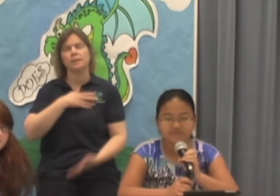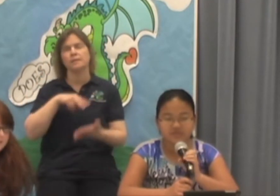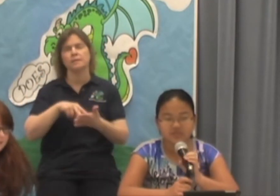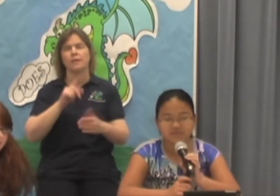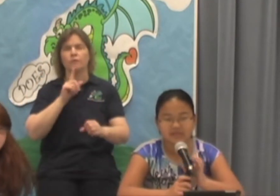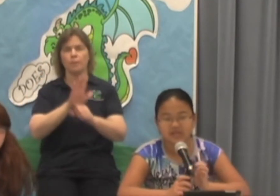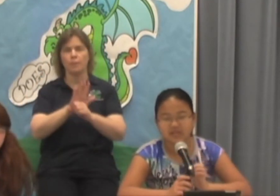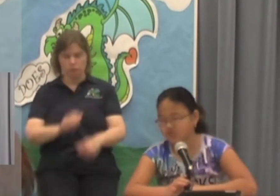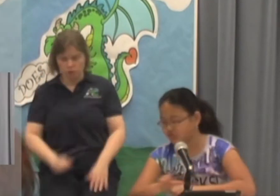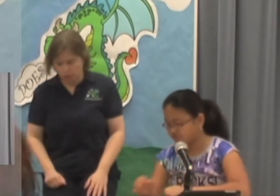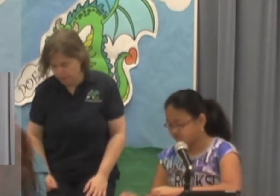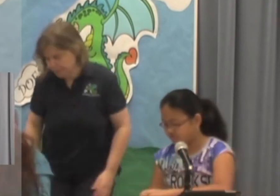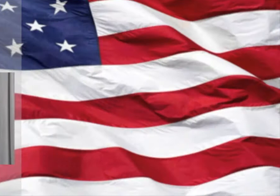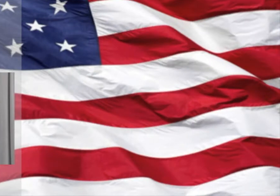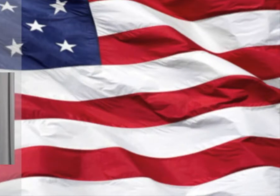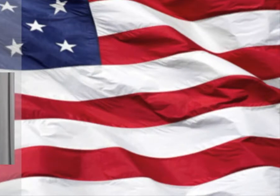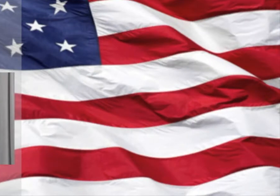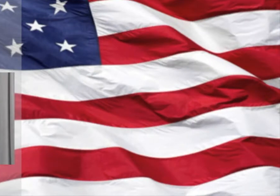stand for the pledge.